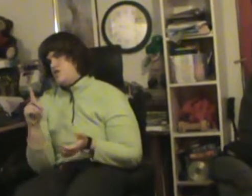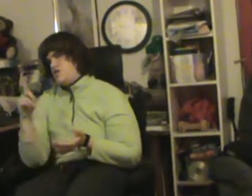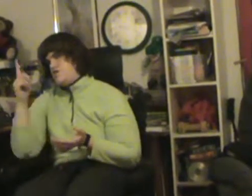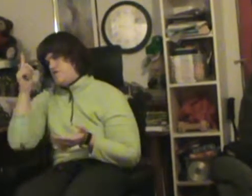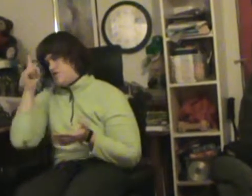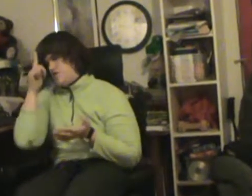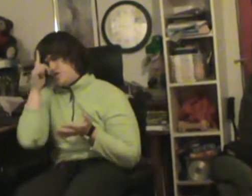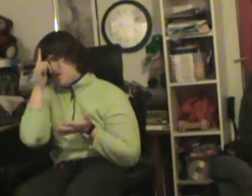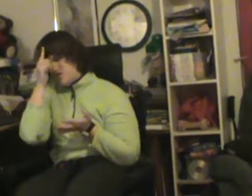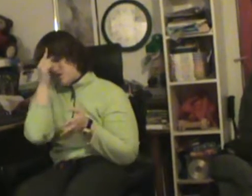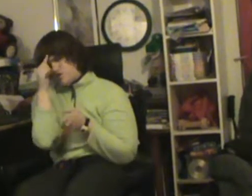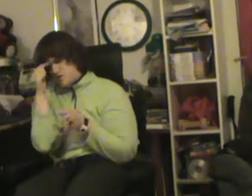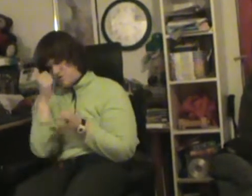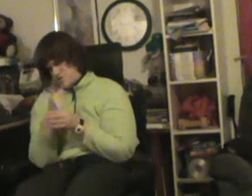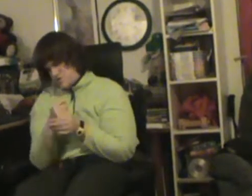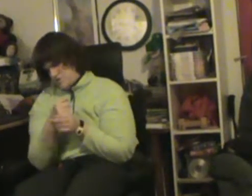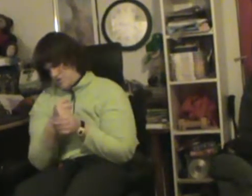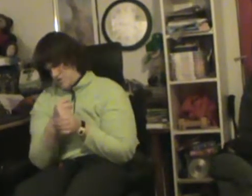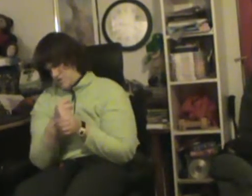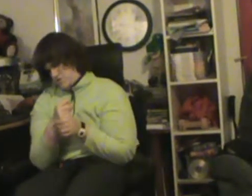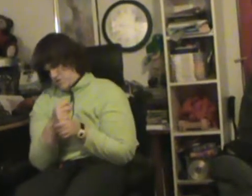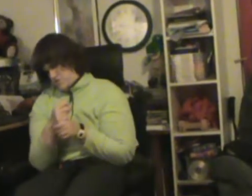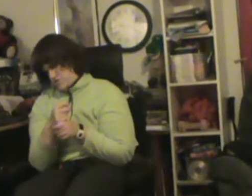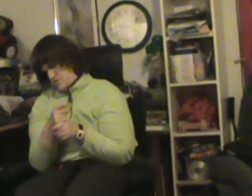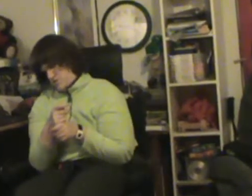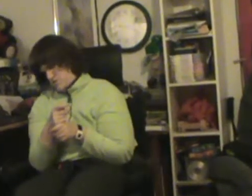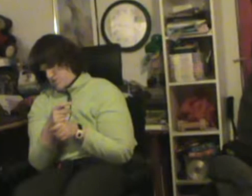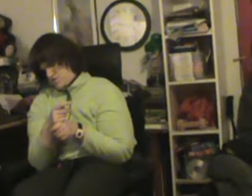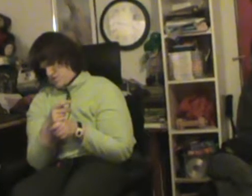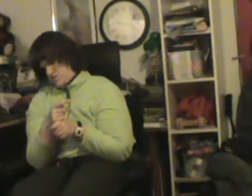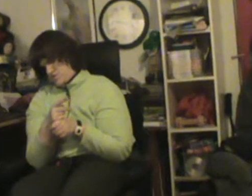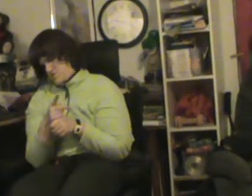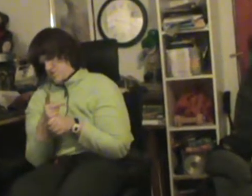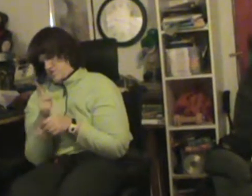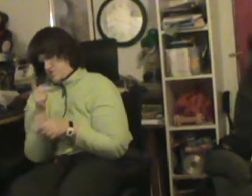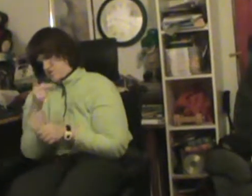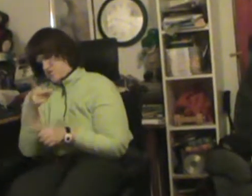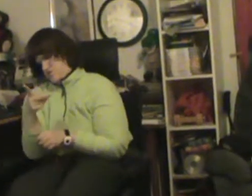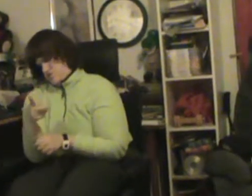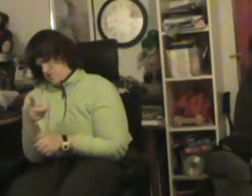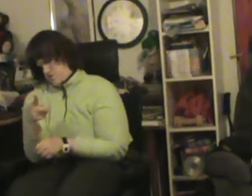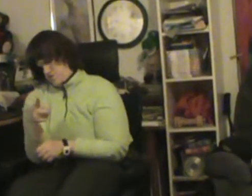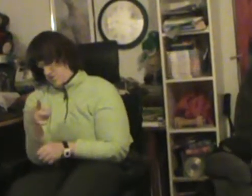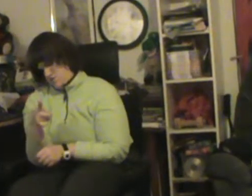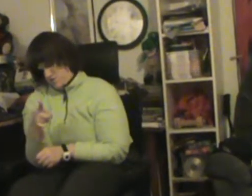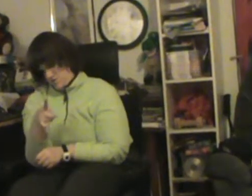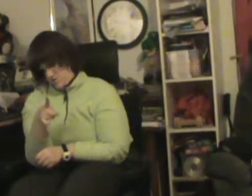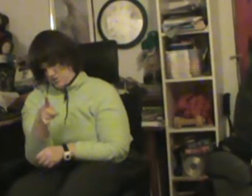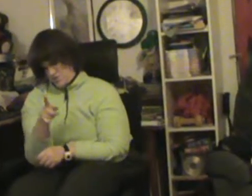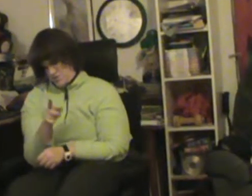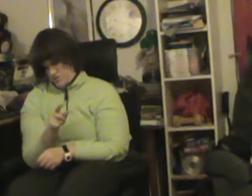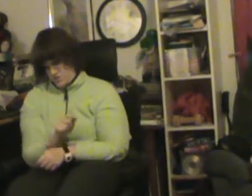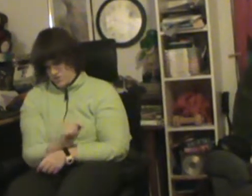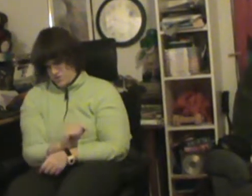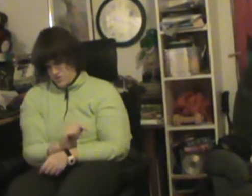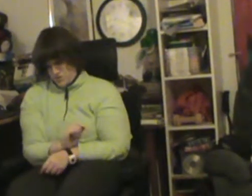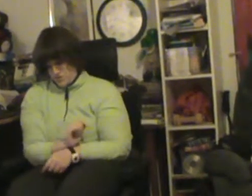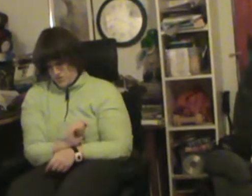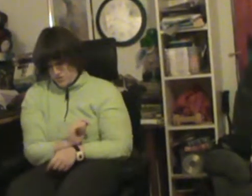I've got that much faith in you. I've got much faith